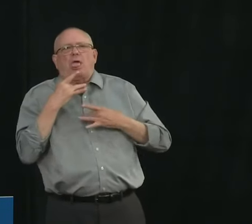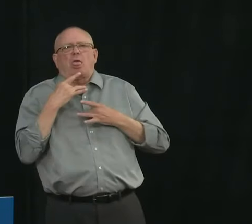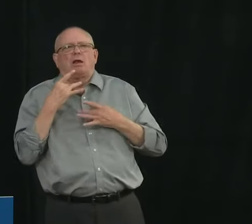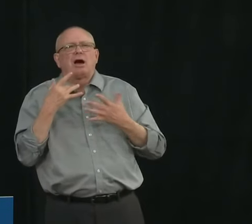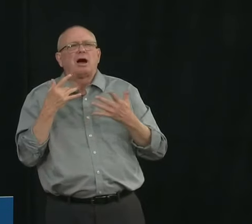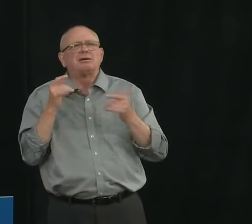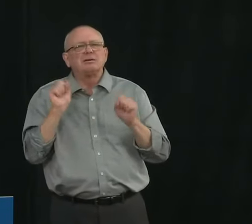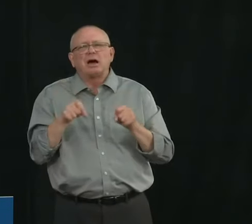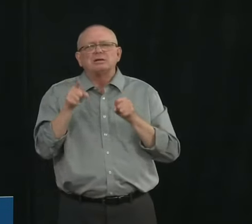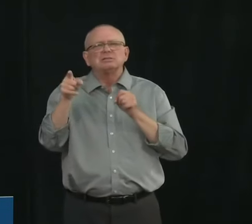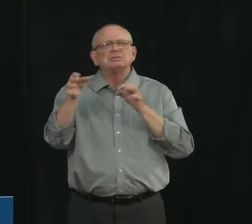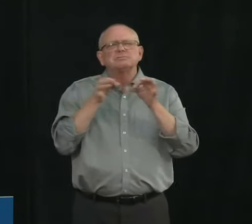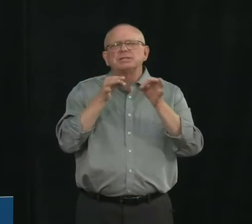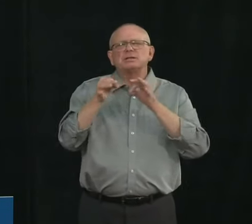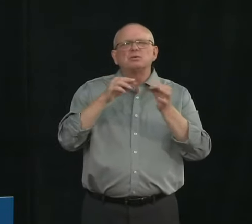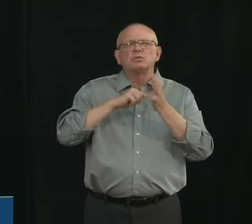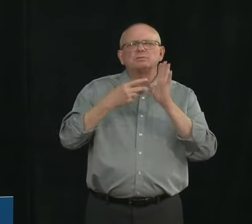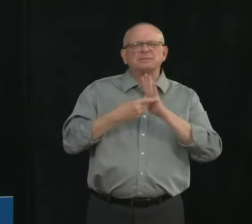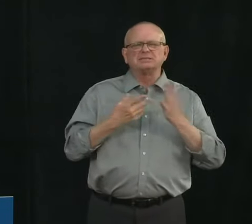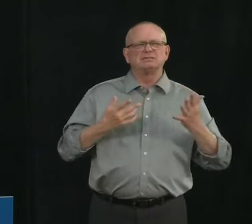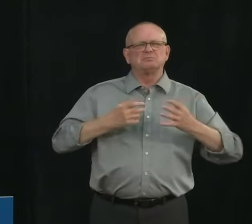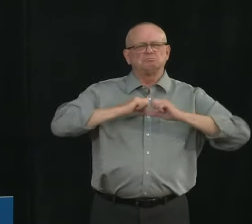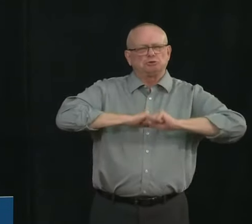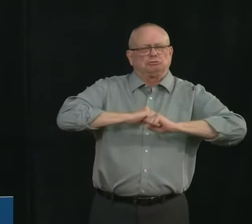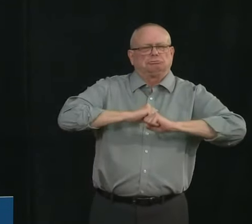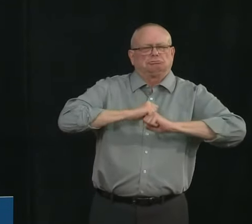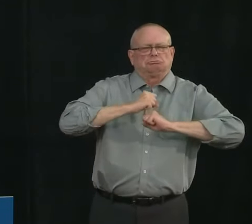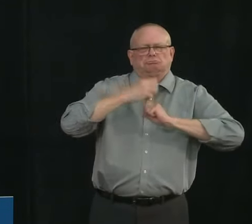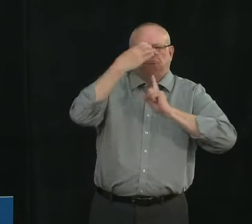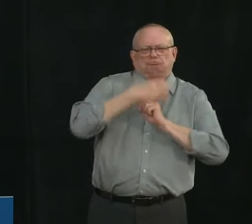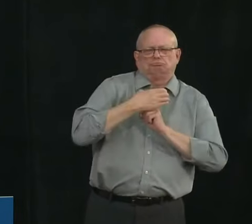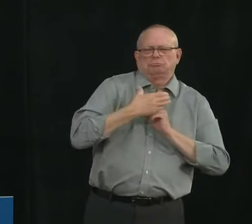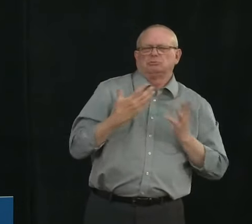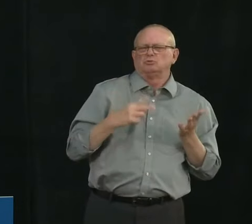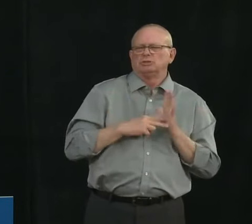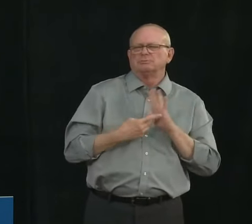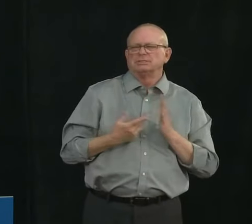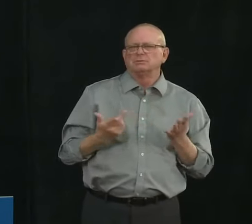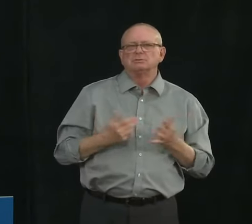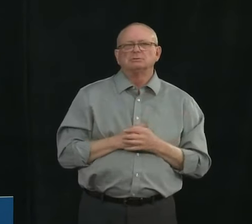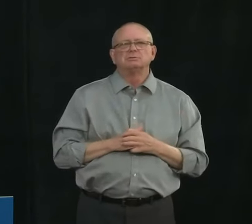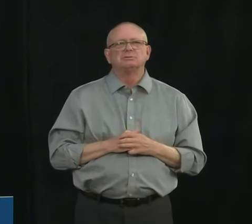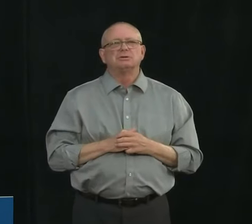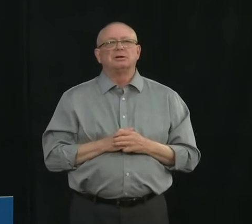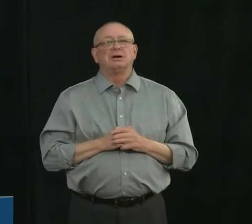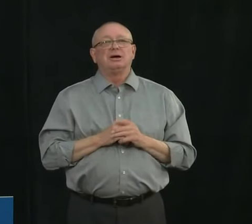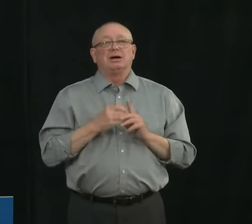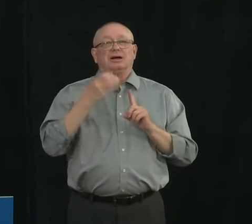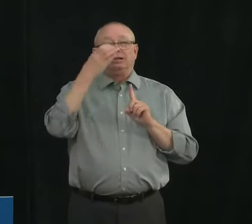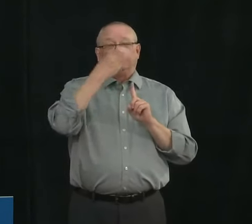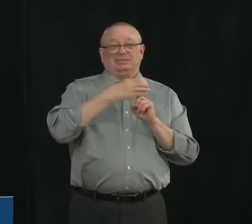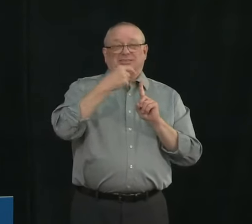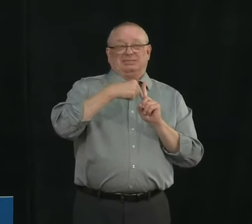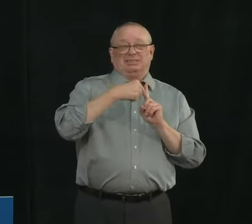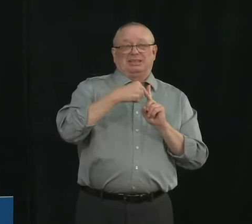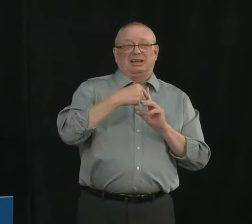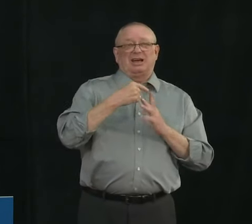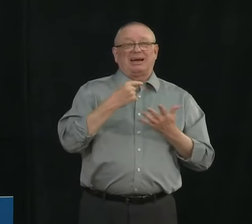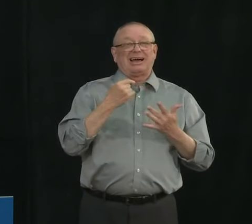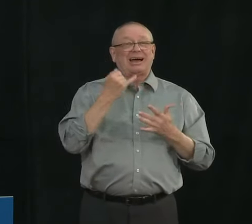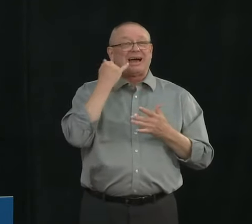so part of that wall of defense is the work that we've done with operators of congregate care sites to